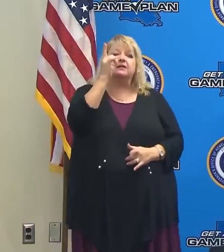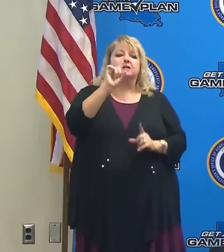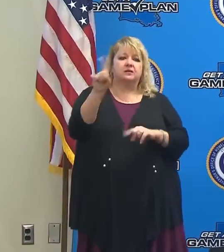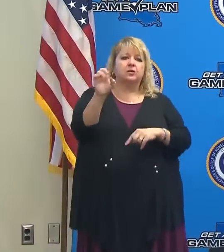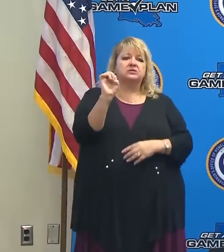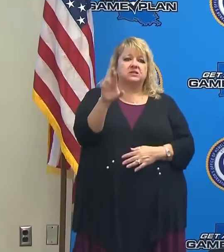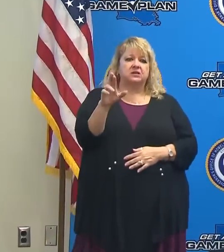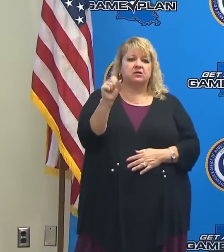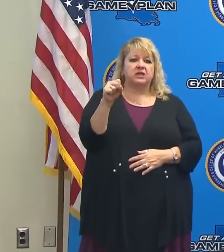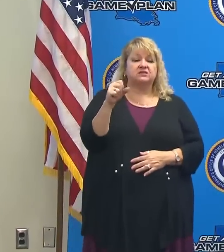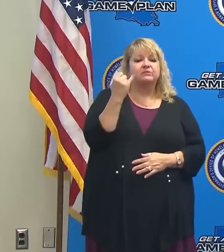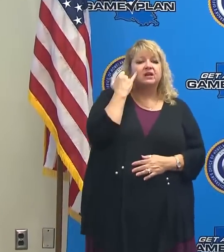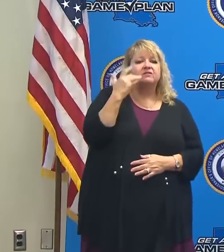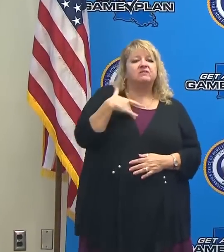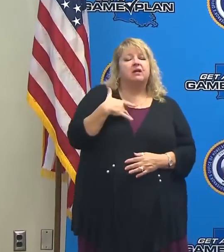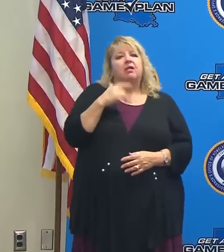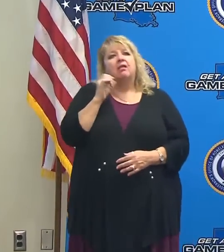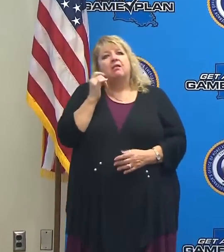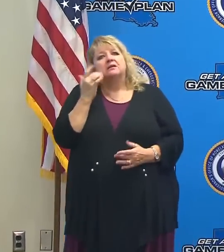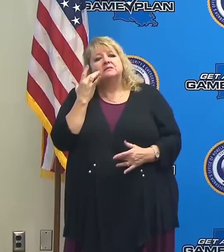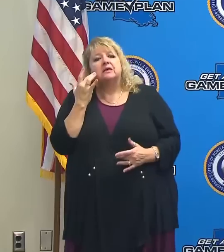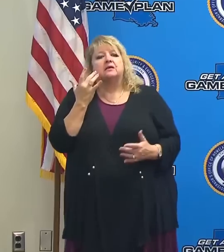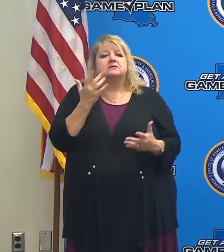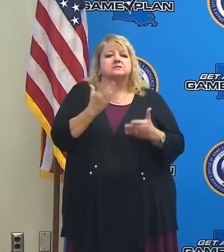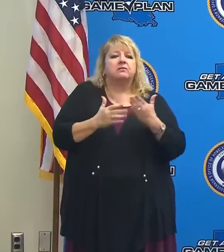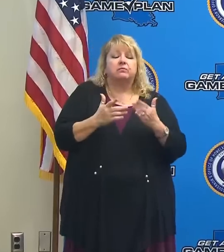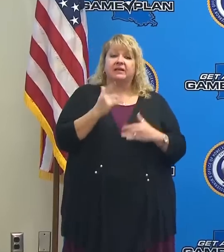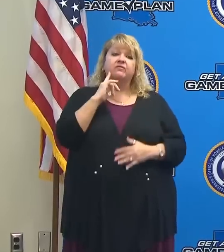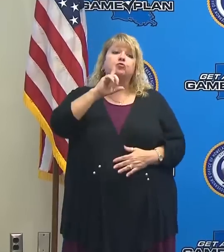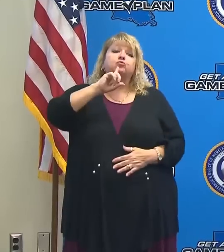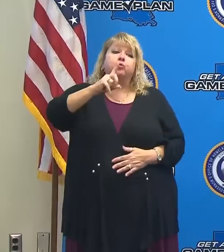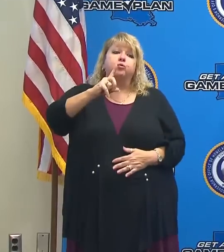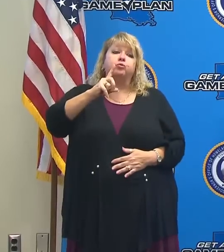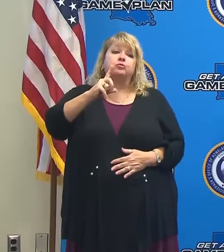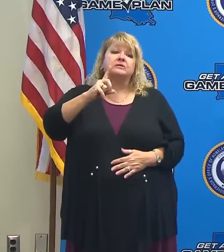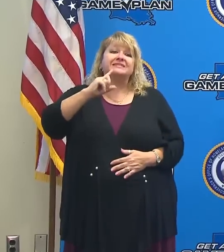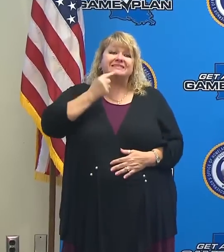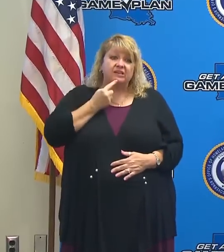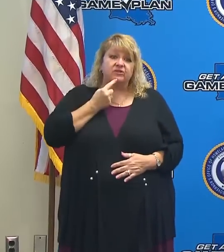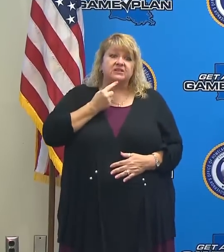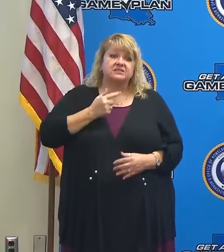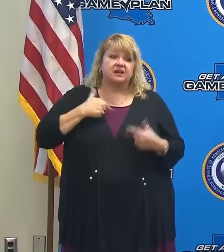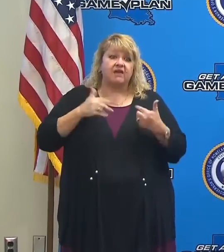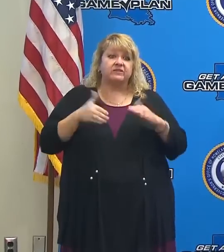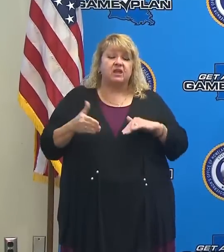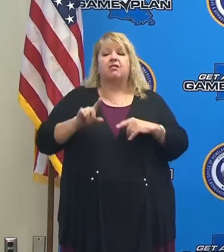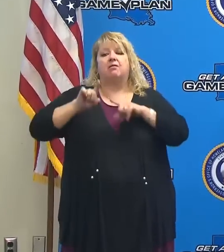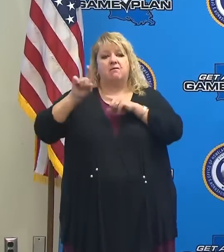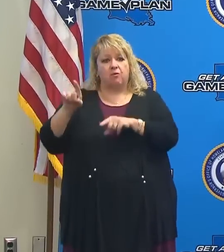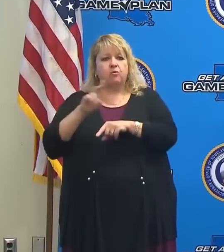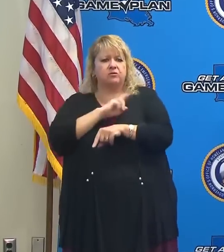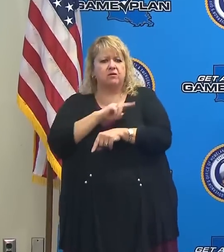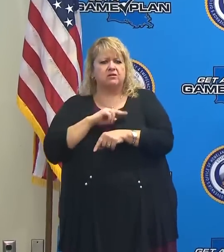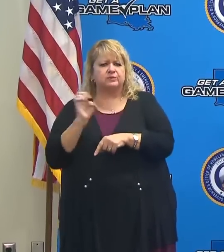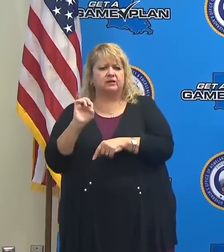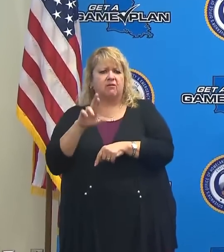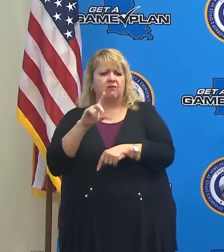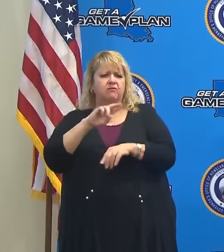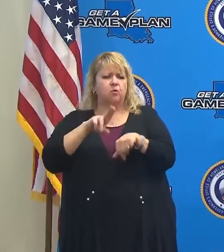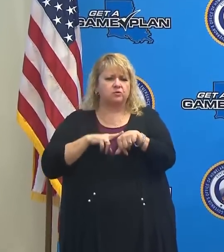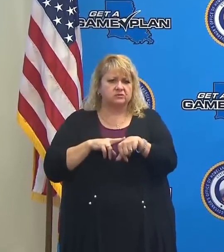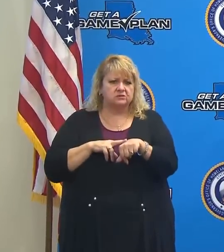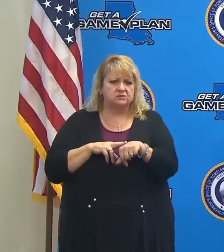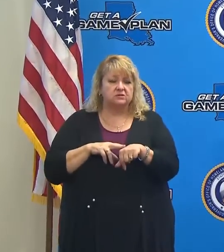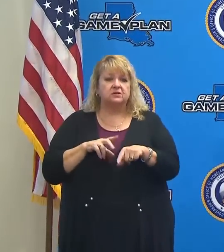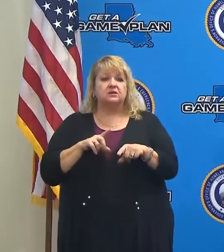emergency department, please avoid the ERs throughout the storm because we're trying our best to preserve their capacity for